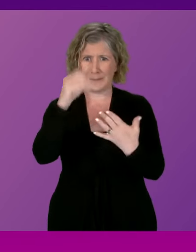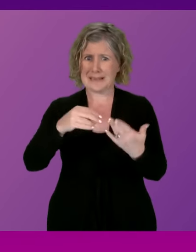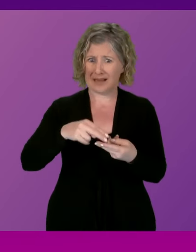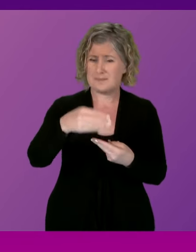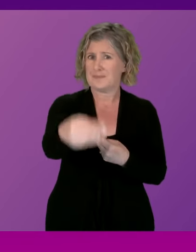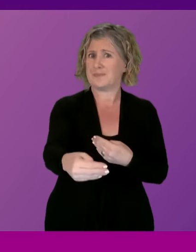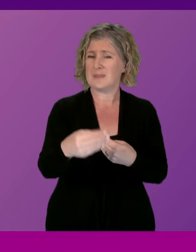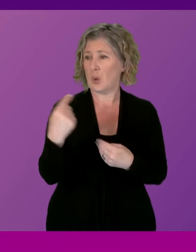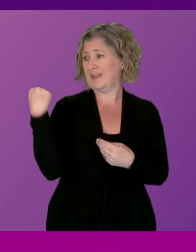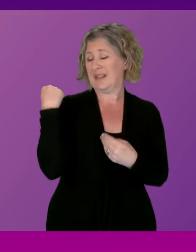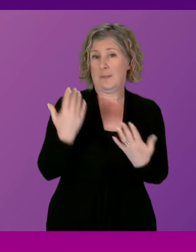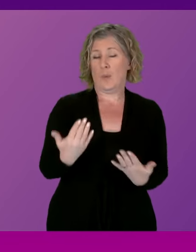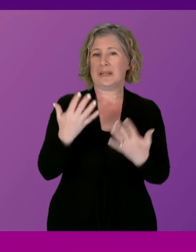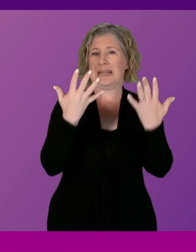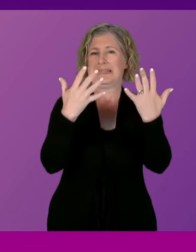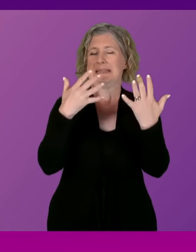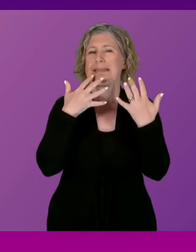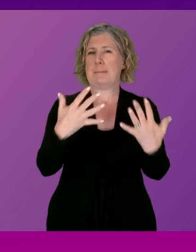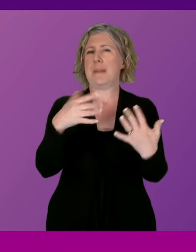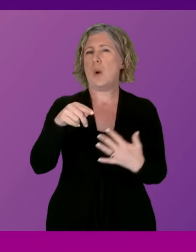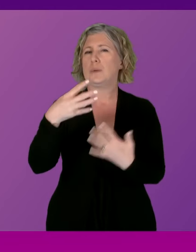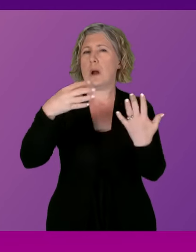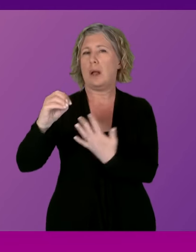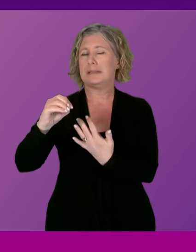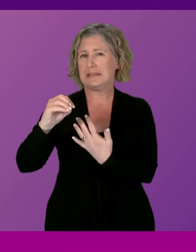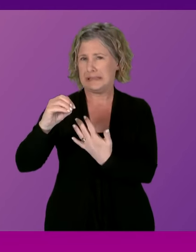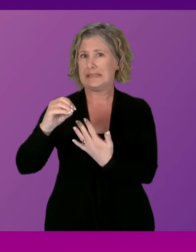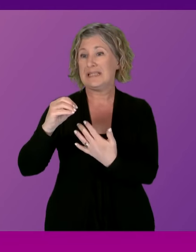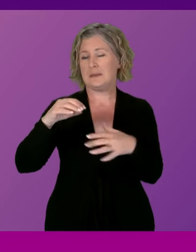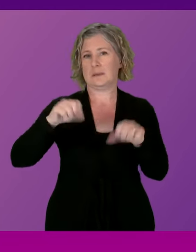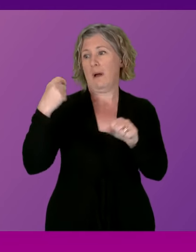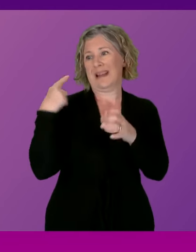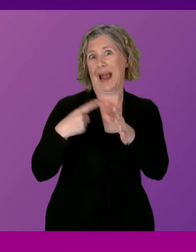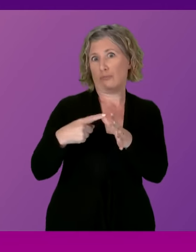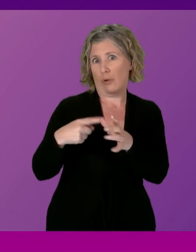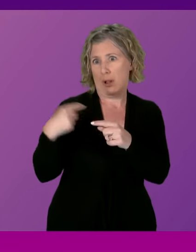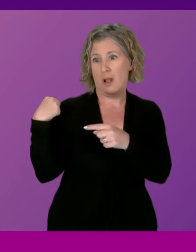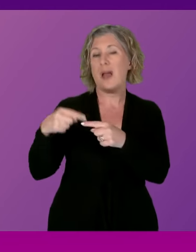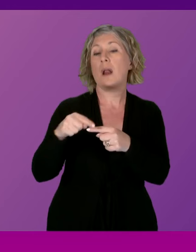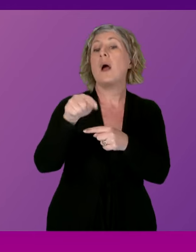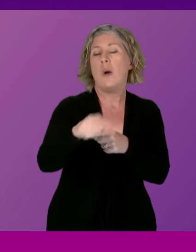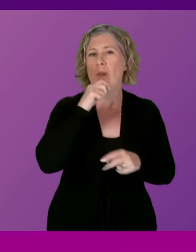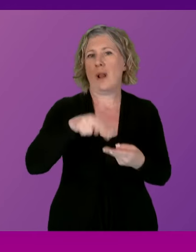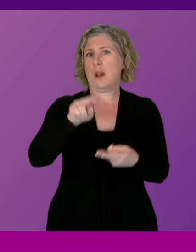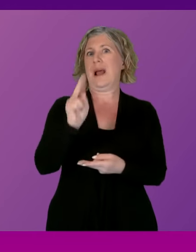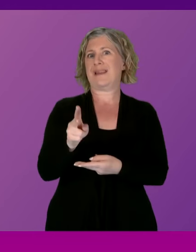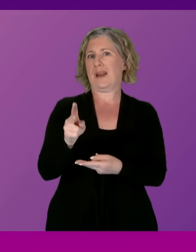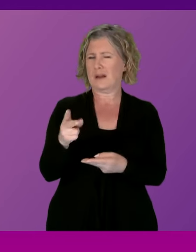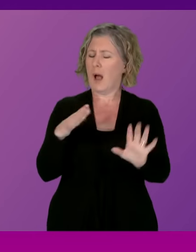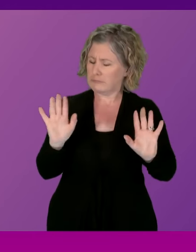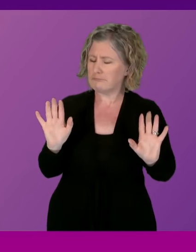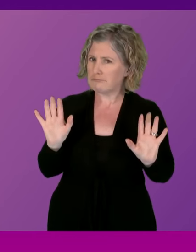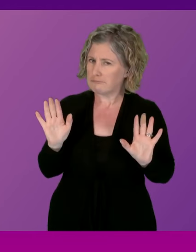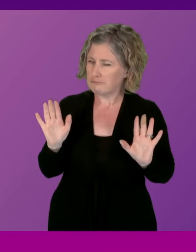.90 minimum rate that was introduced in April of this year and I completely accept, fully accept because